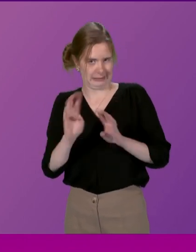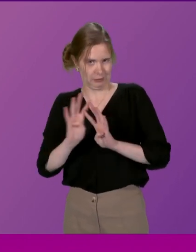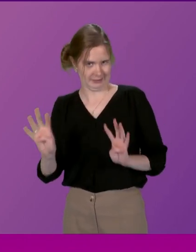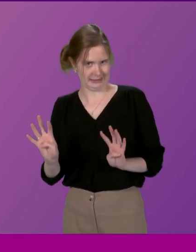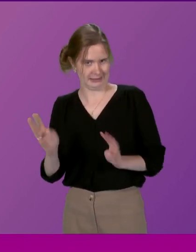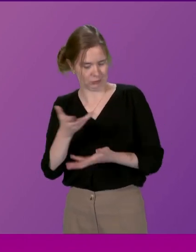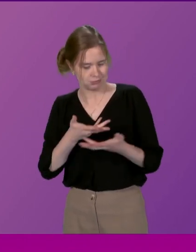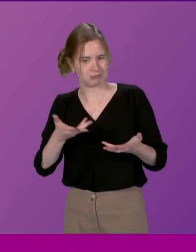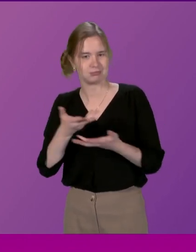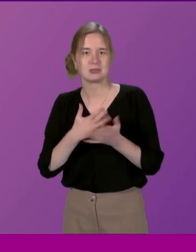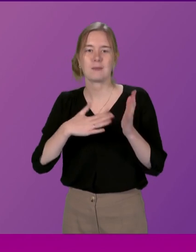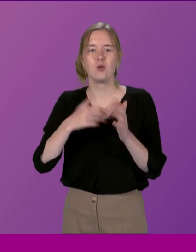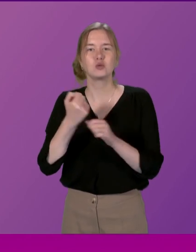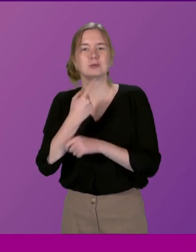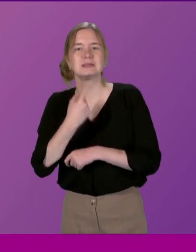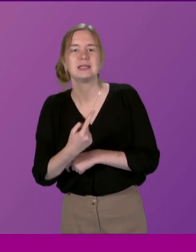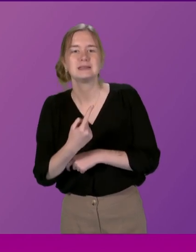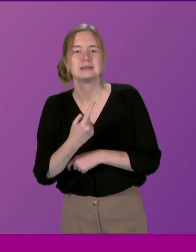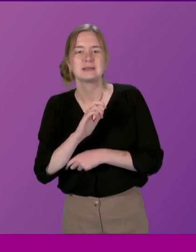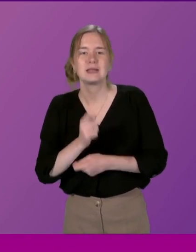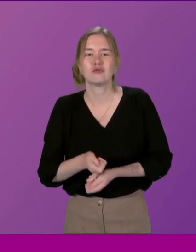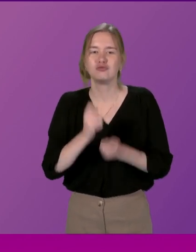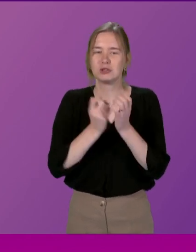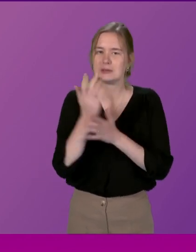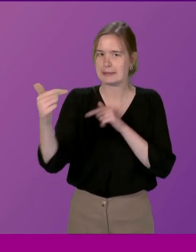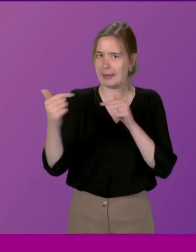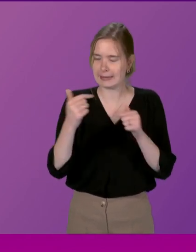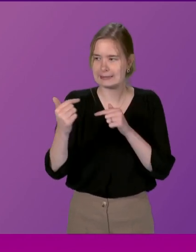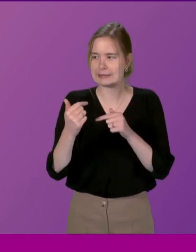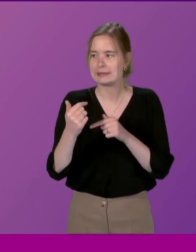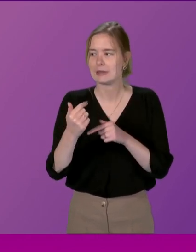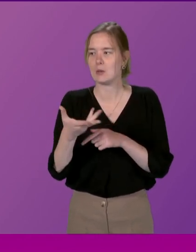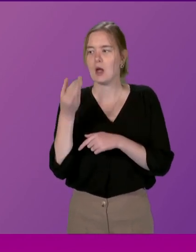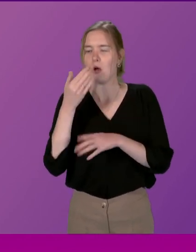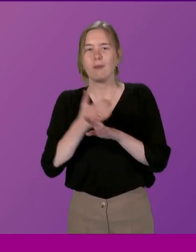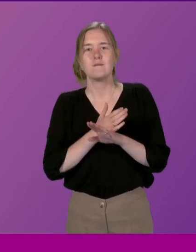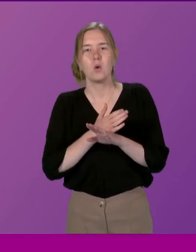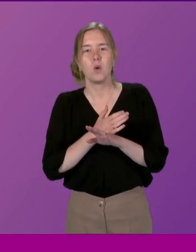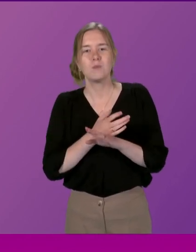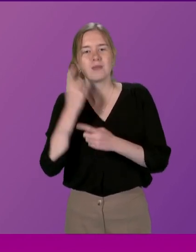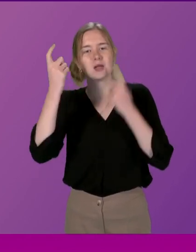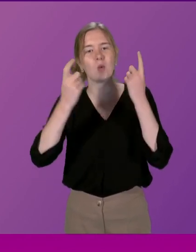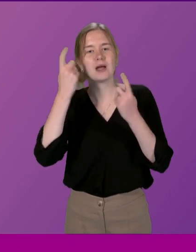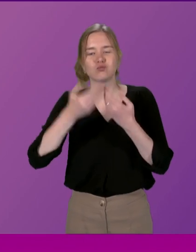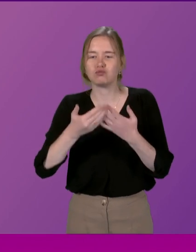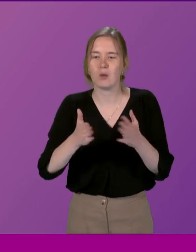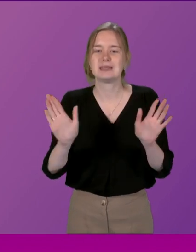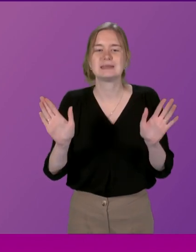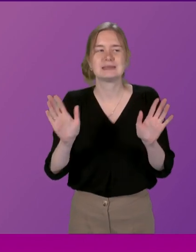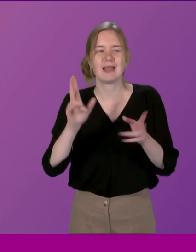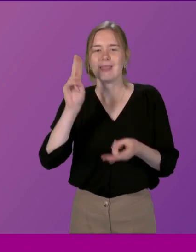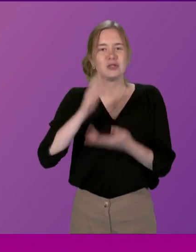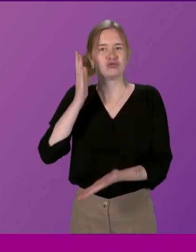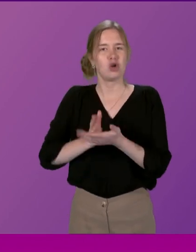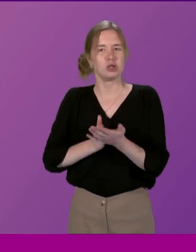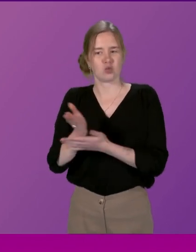As Maurice Gordon mentioned and others raised in the debate today We heard earlier on an inquiry that there is a widespread lack of trust in